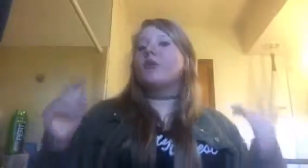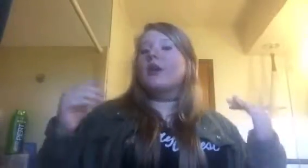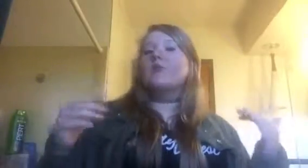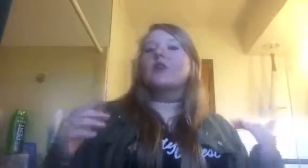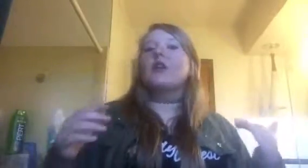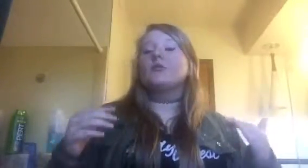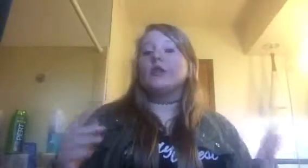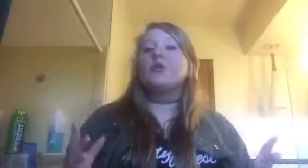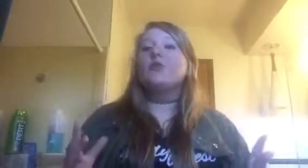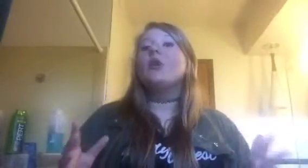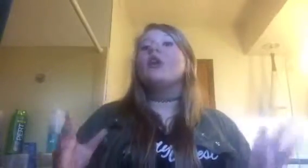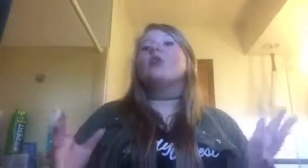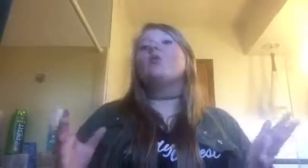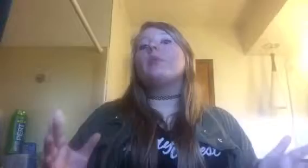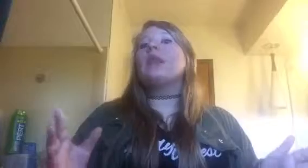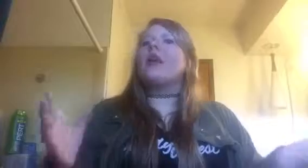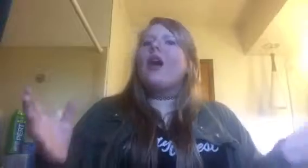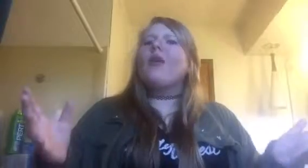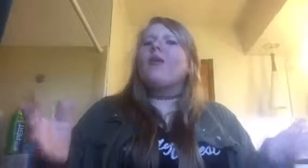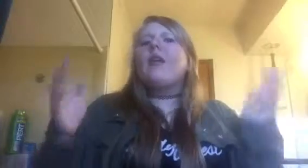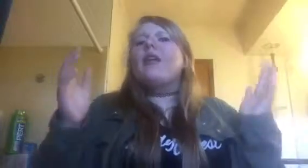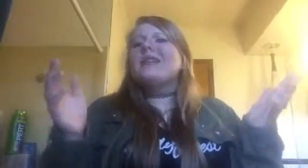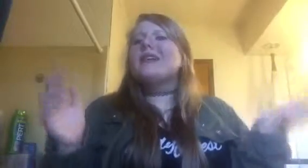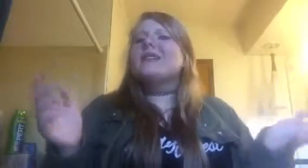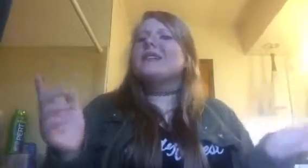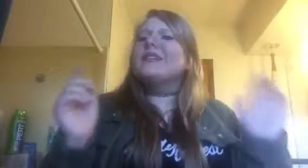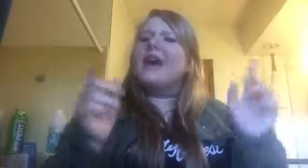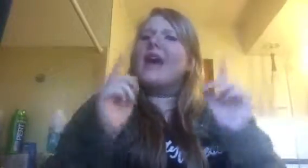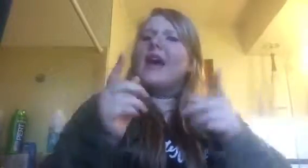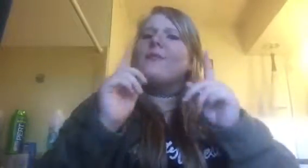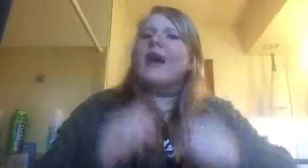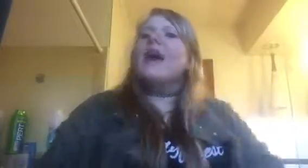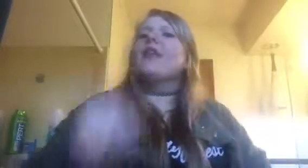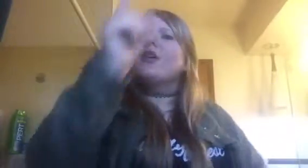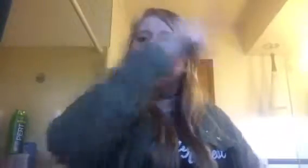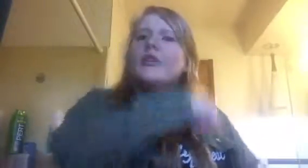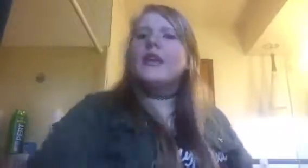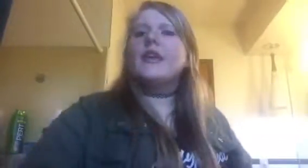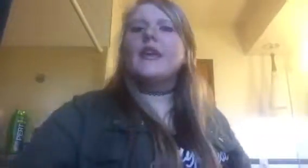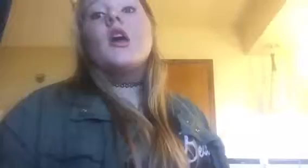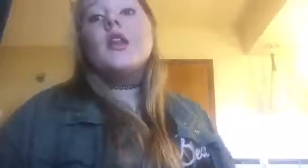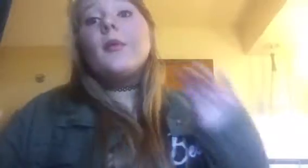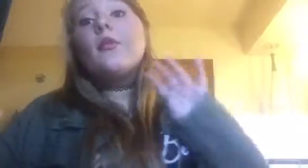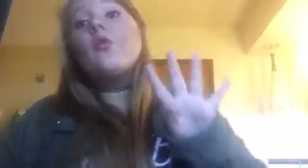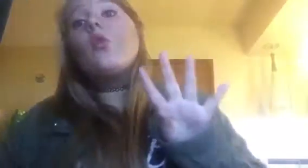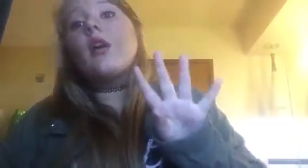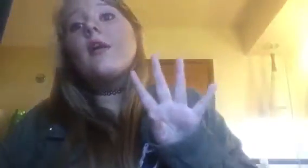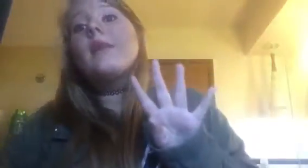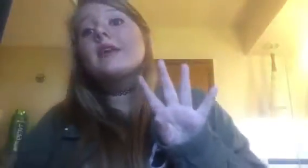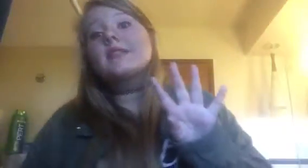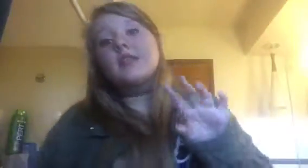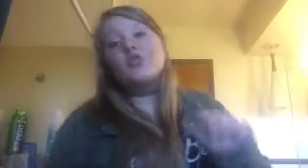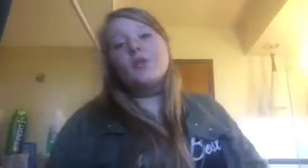what I'm trying to tell you, you will be like, oh, that's actually not half bad. Good thinking. Number four, make a schedule.